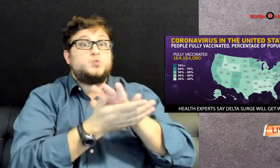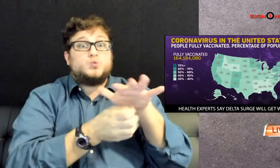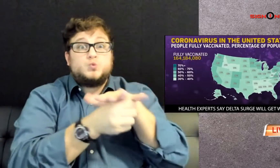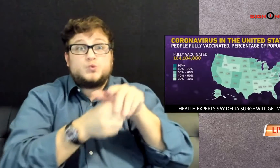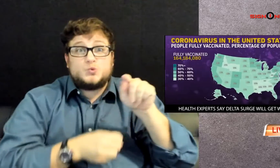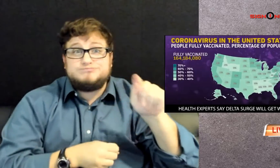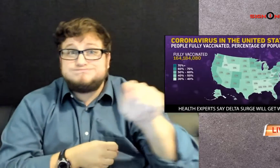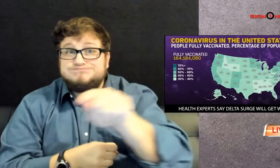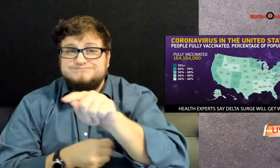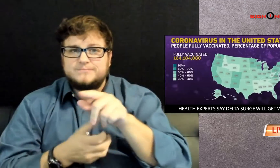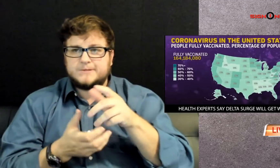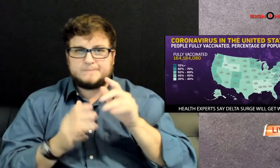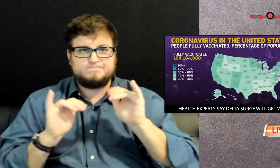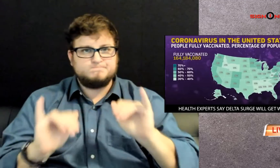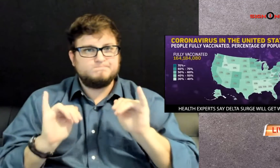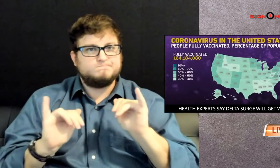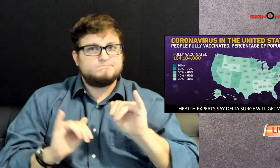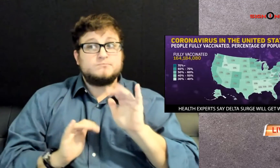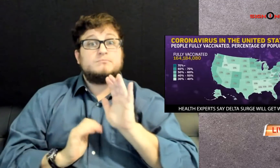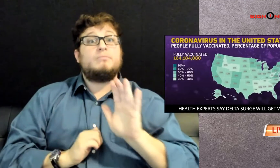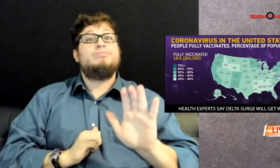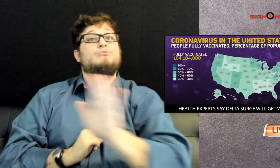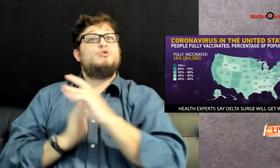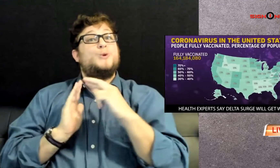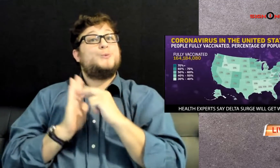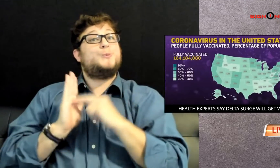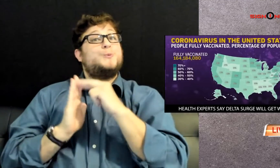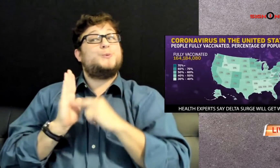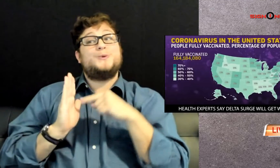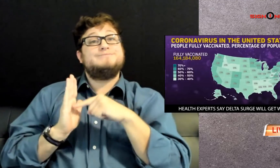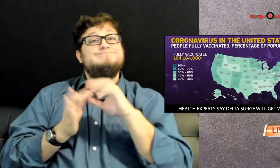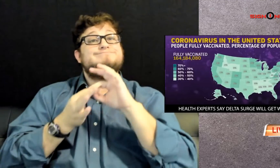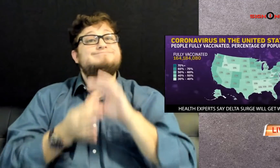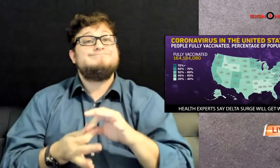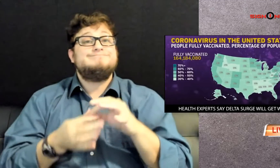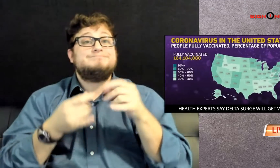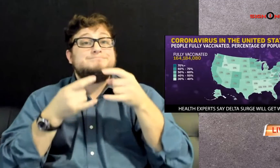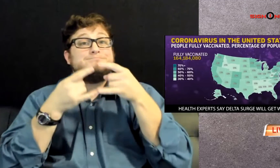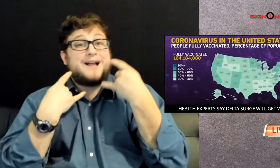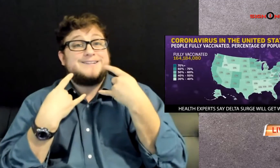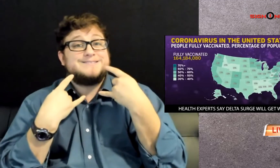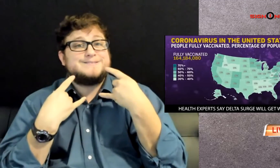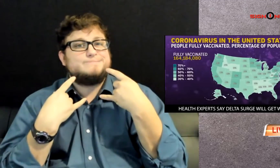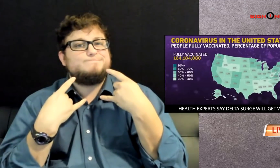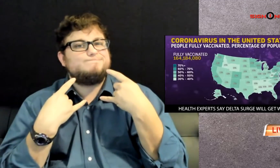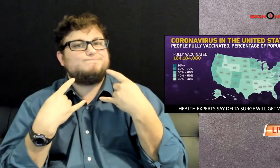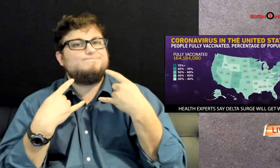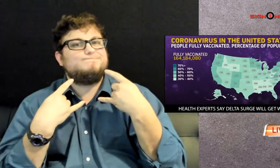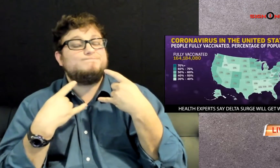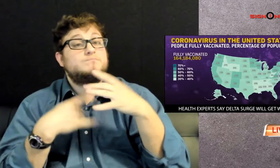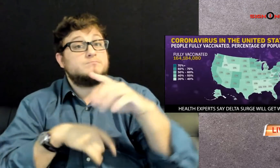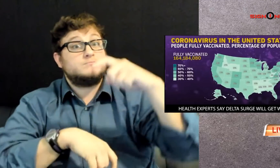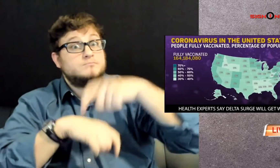and school districts to change their mask guidelines to mandatory